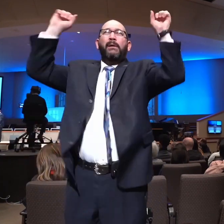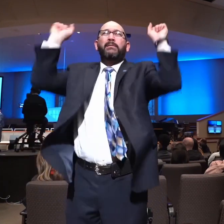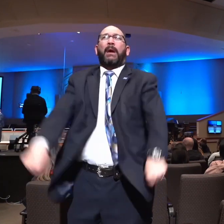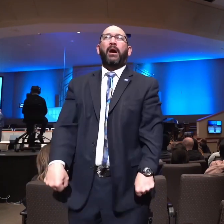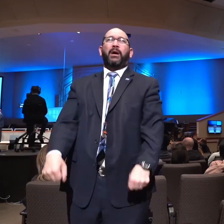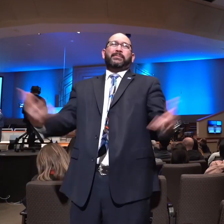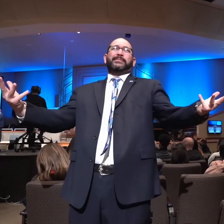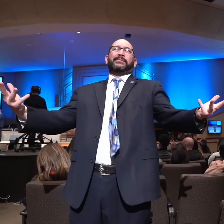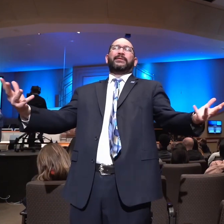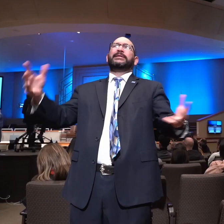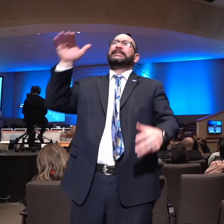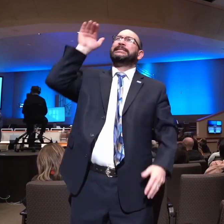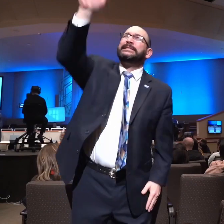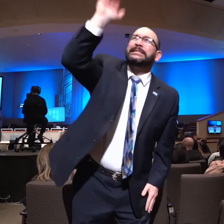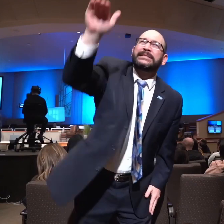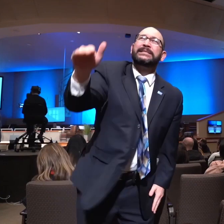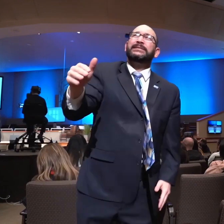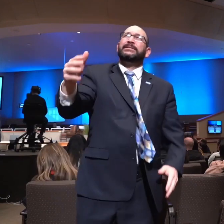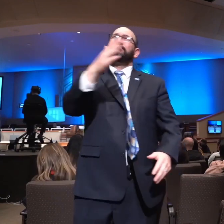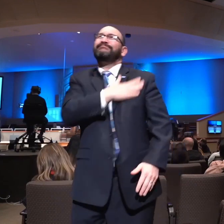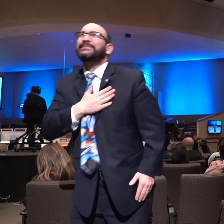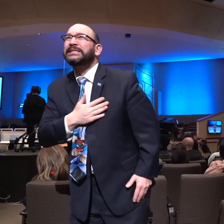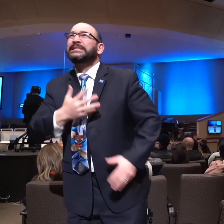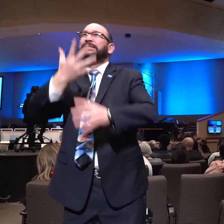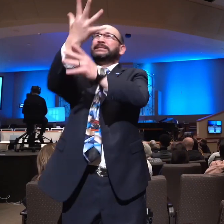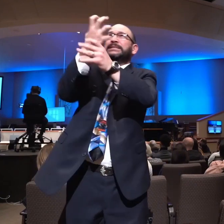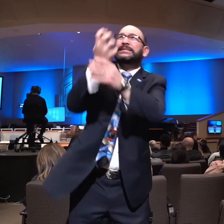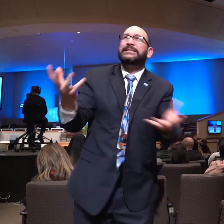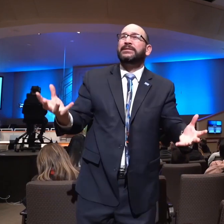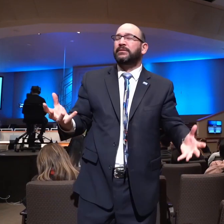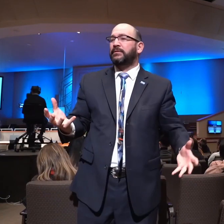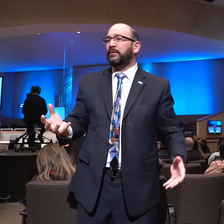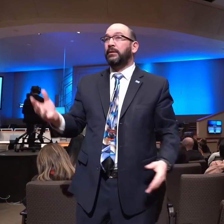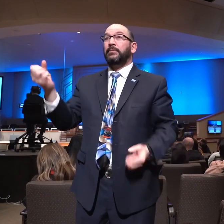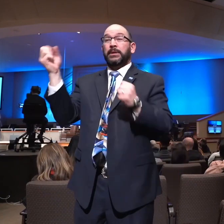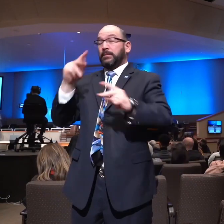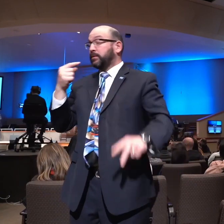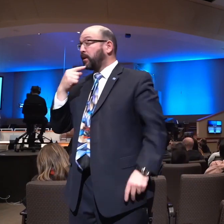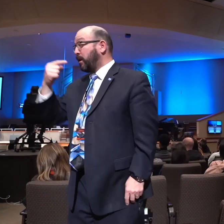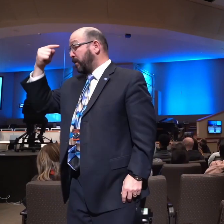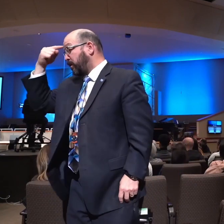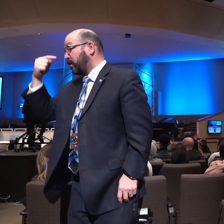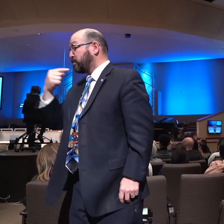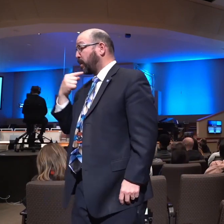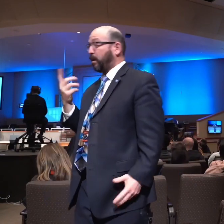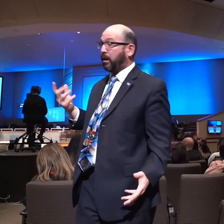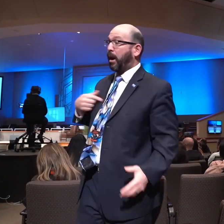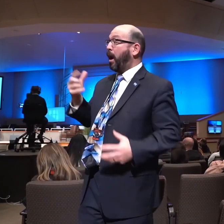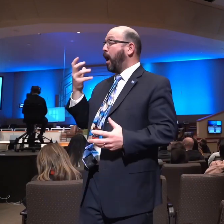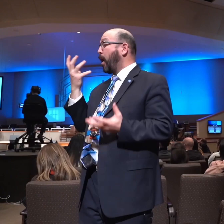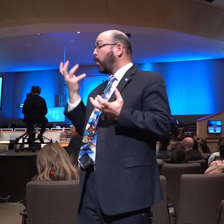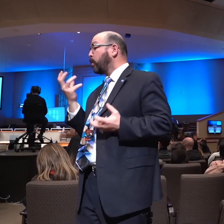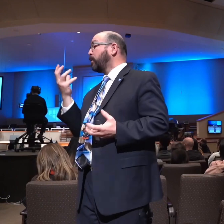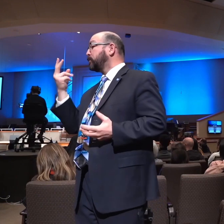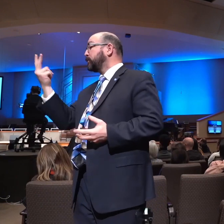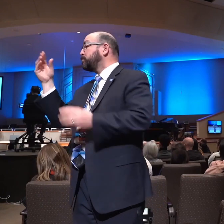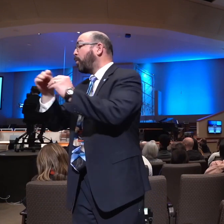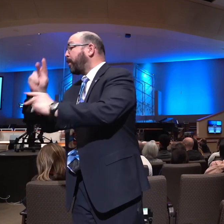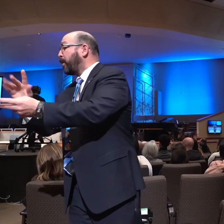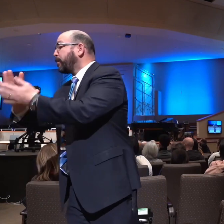Supplication. So many people say, well, I wish I could see more of this or that or soul saved or this or that. May I ask you a question,